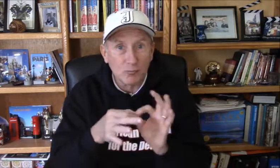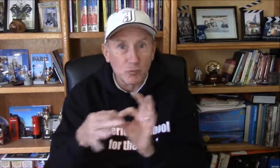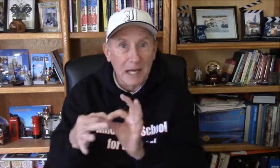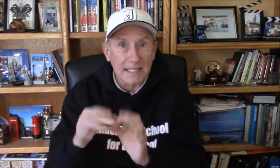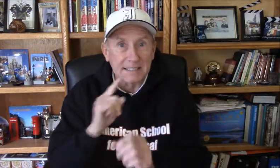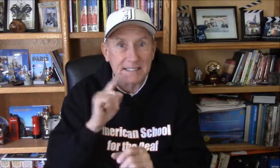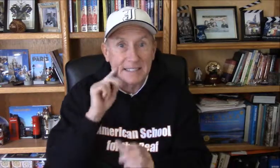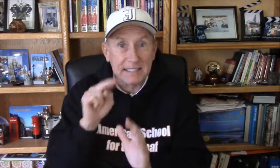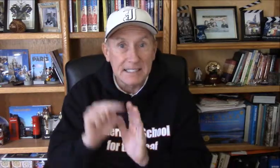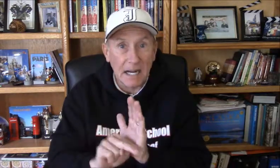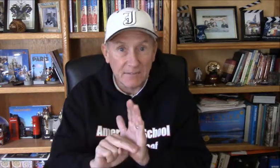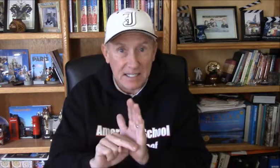related to darkness.